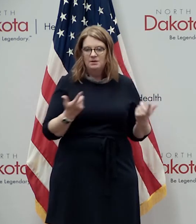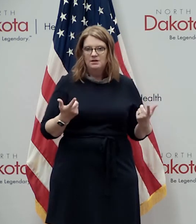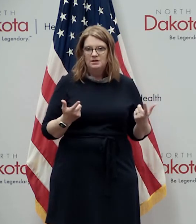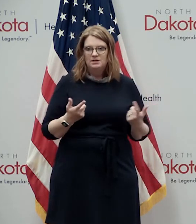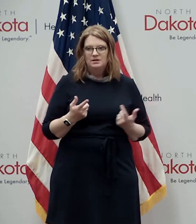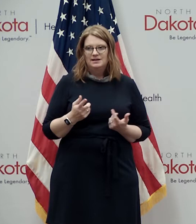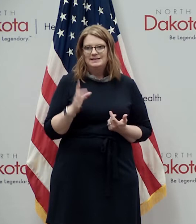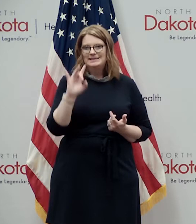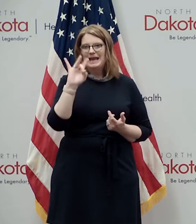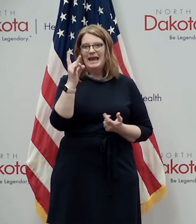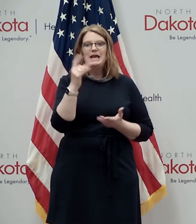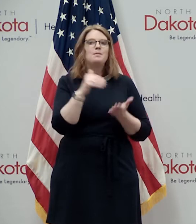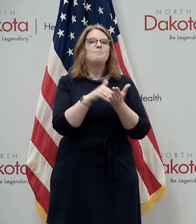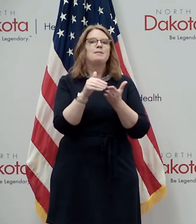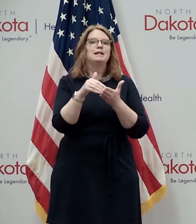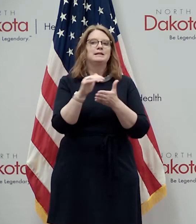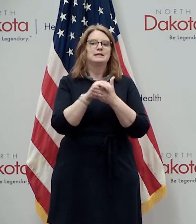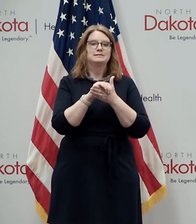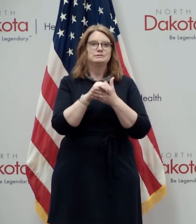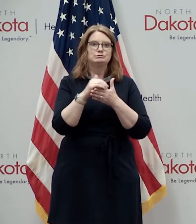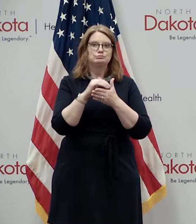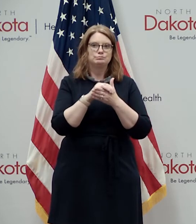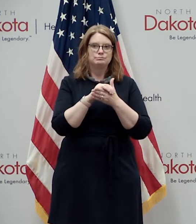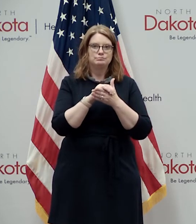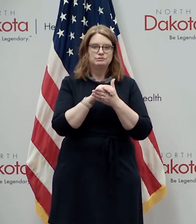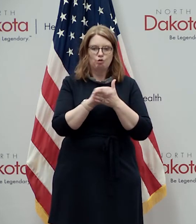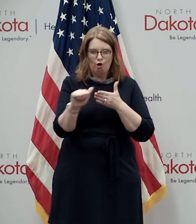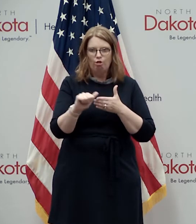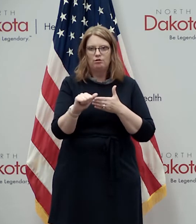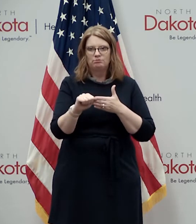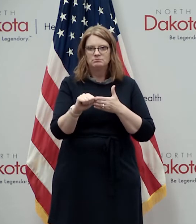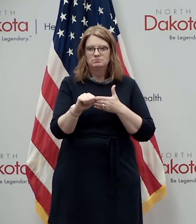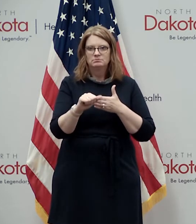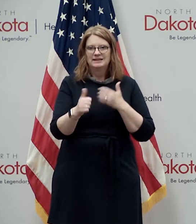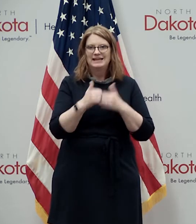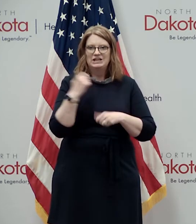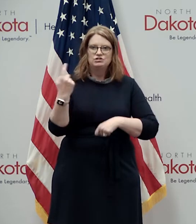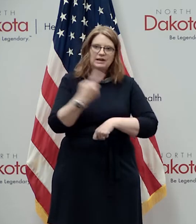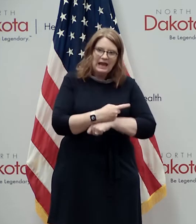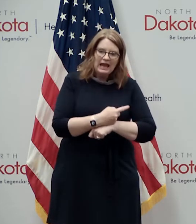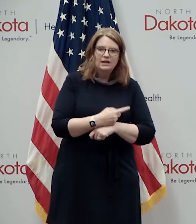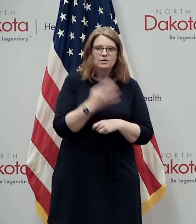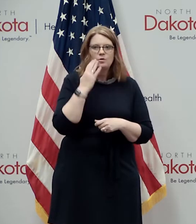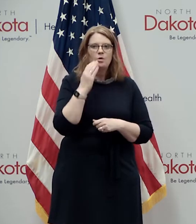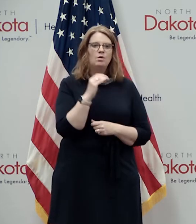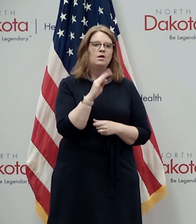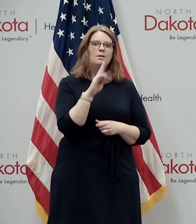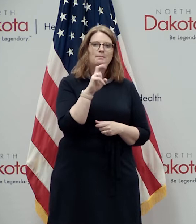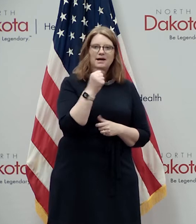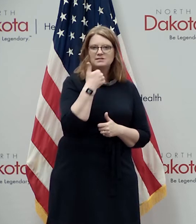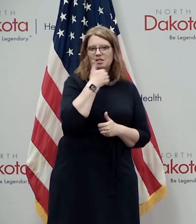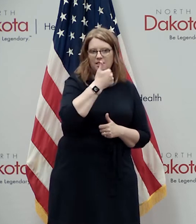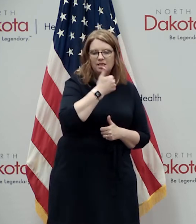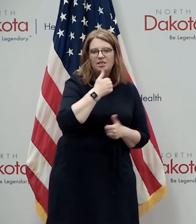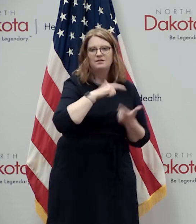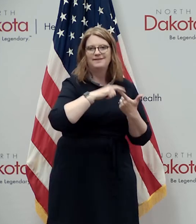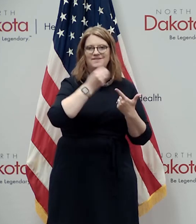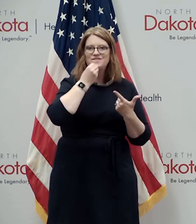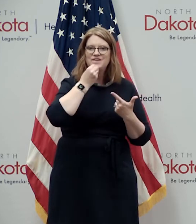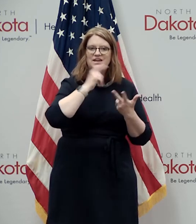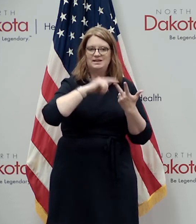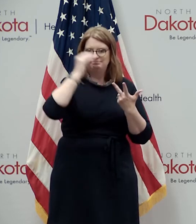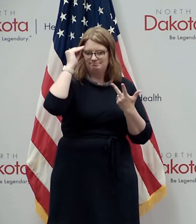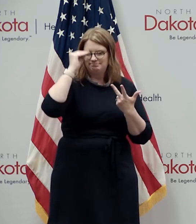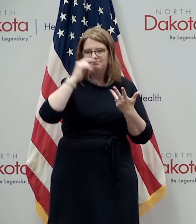eight million dollar plus a day operation in north dakota to be you know bussing and feeding and uh and helping to educate